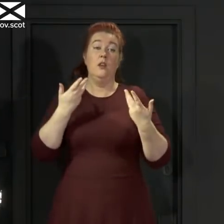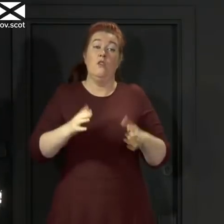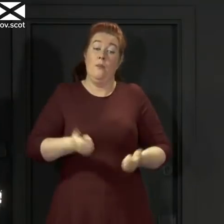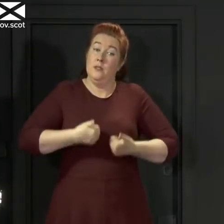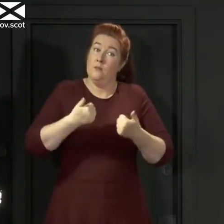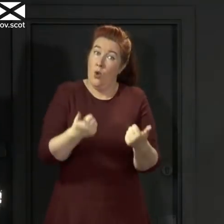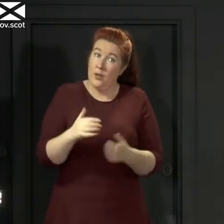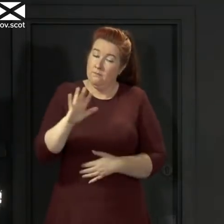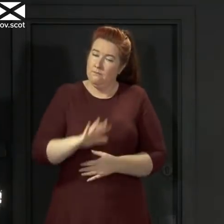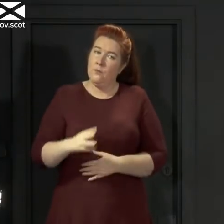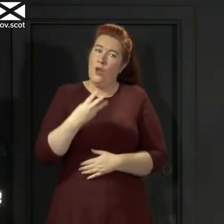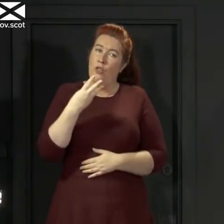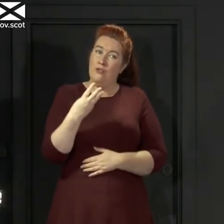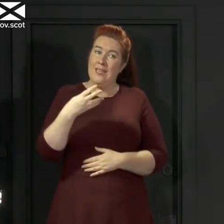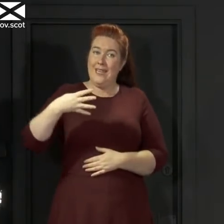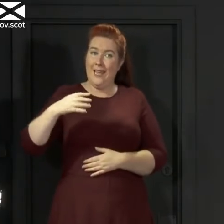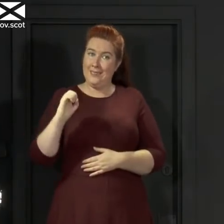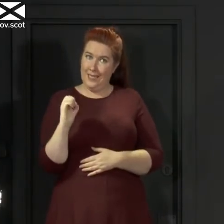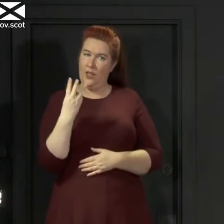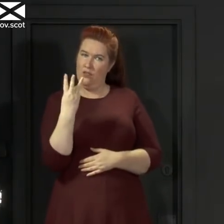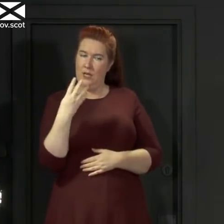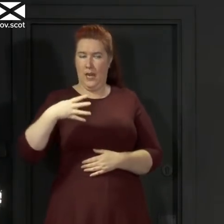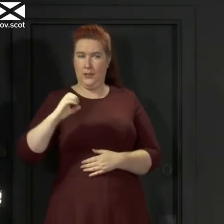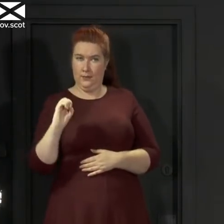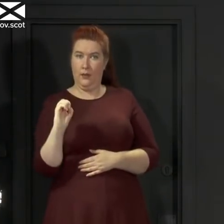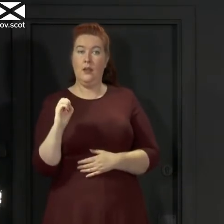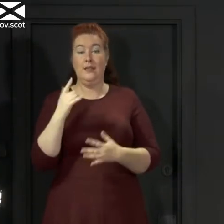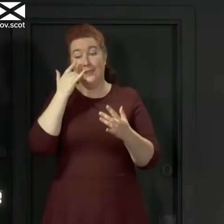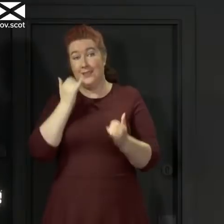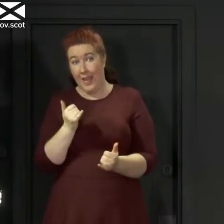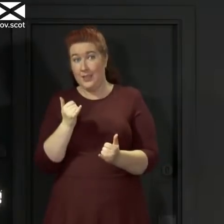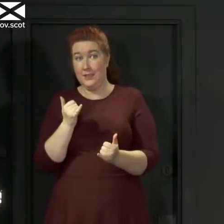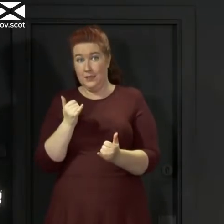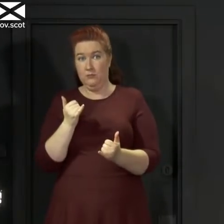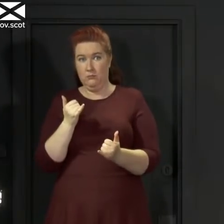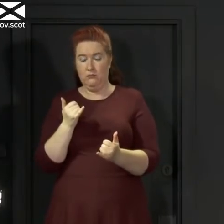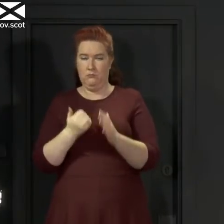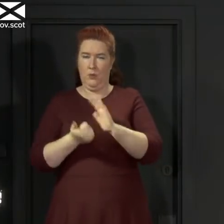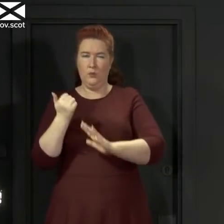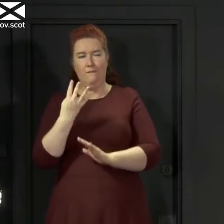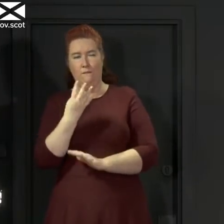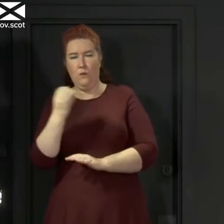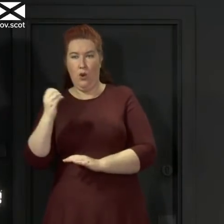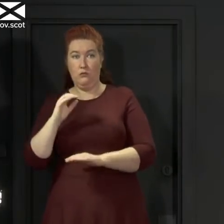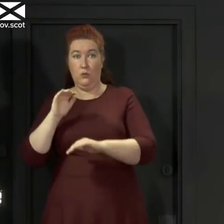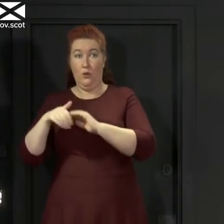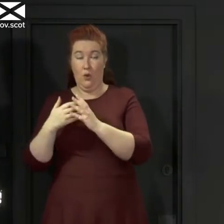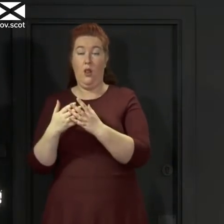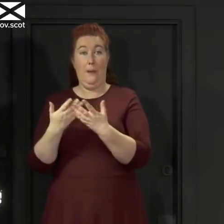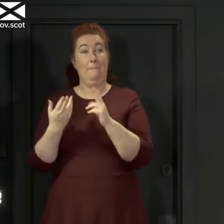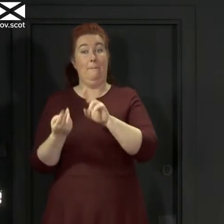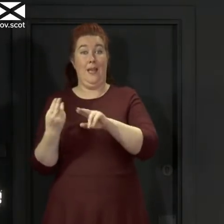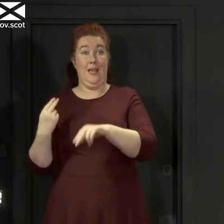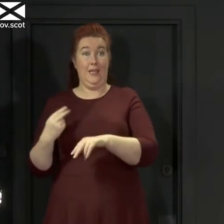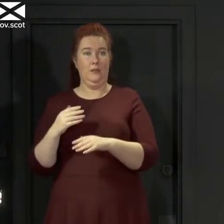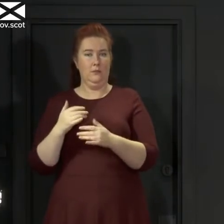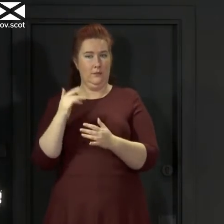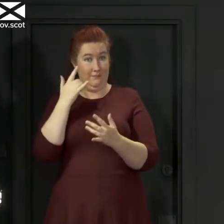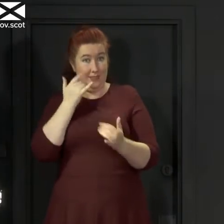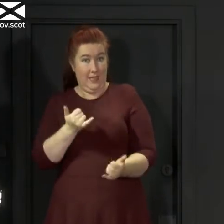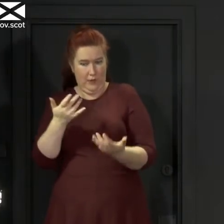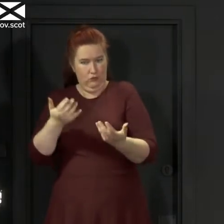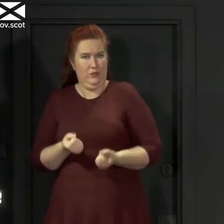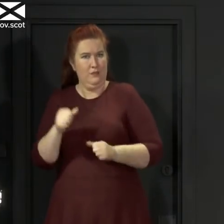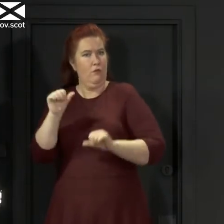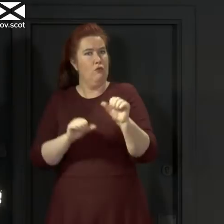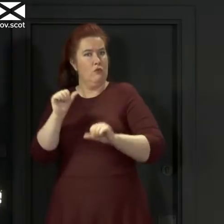390 test results out of around 400 tested overall have been returned. And I can